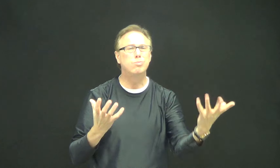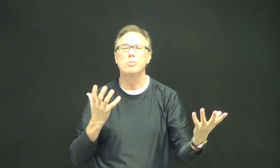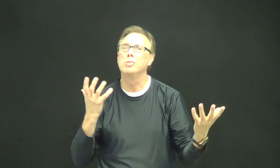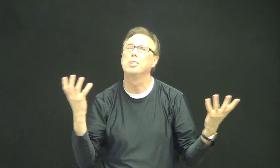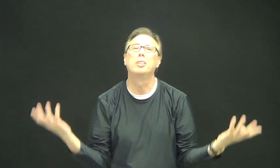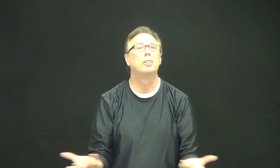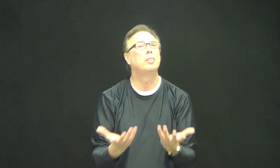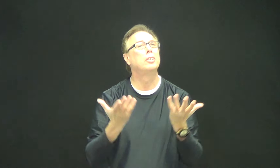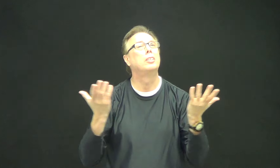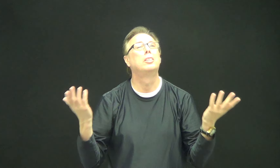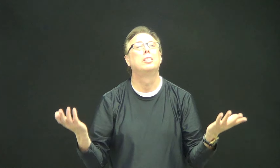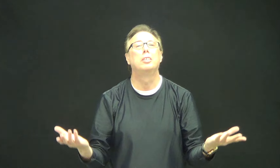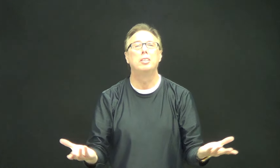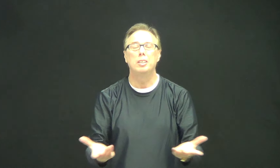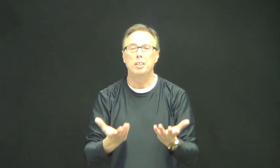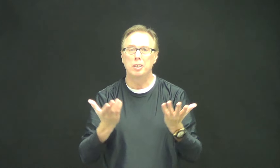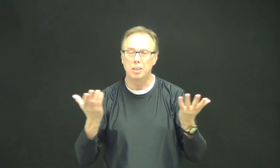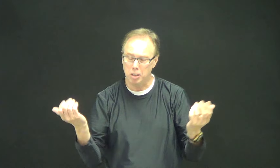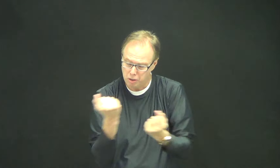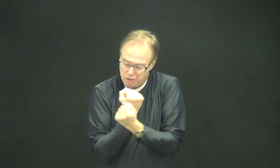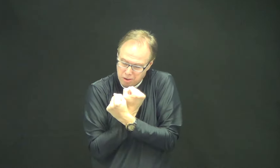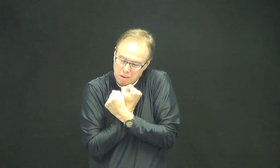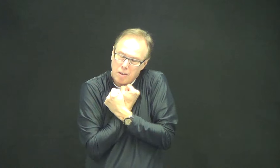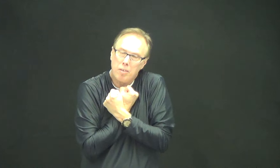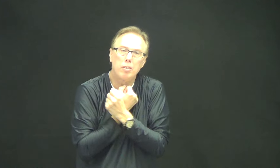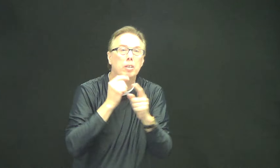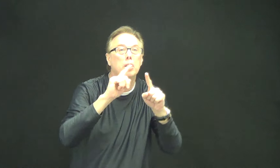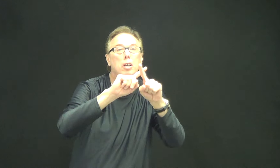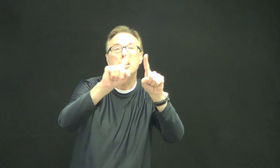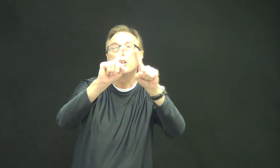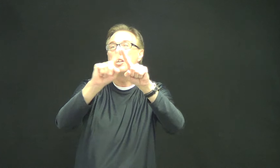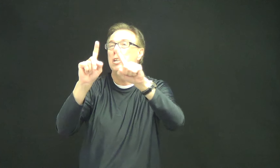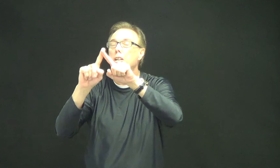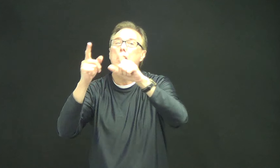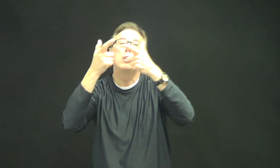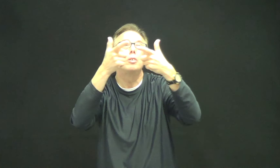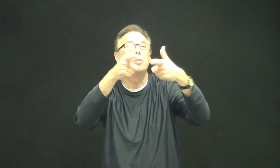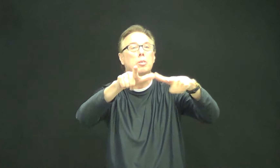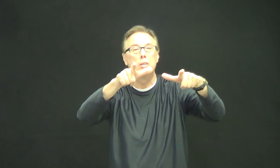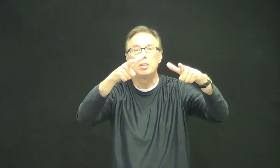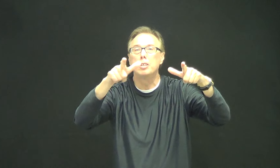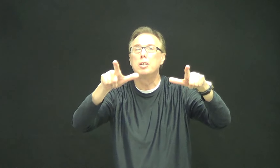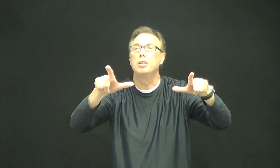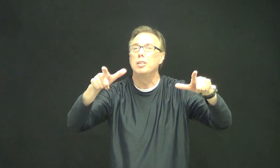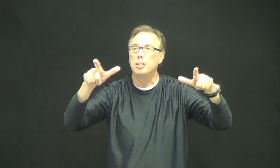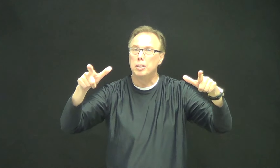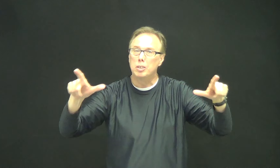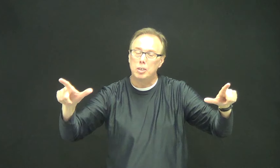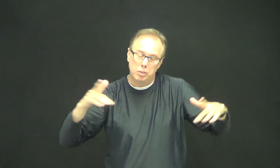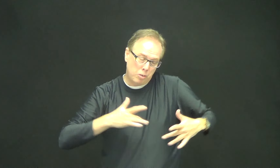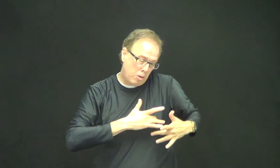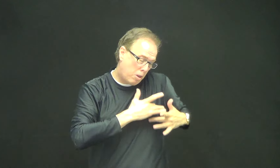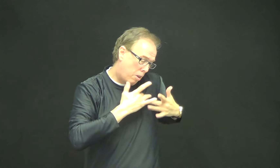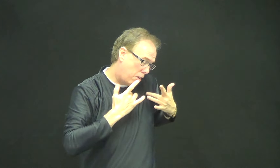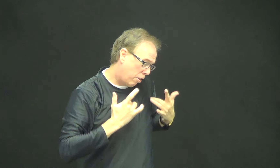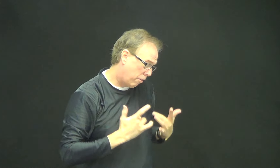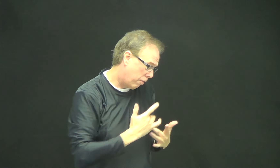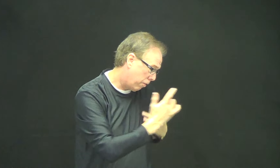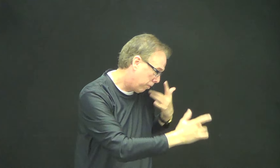here. Love in any language, strength of